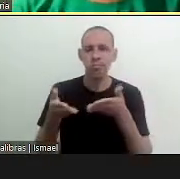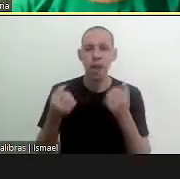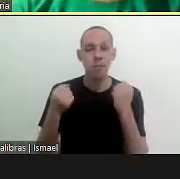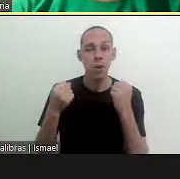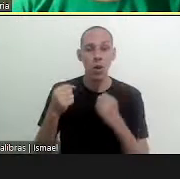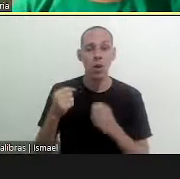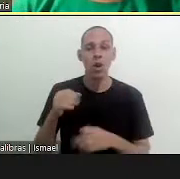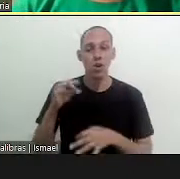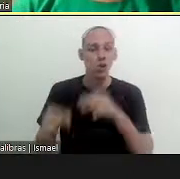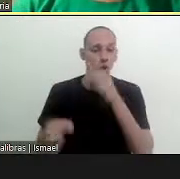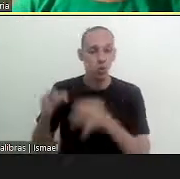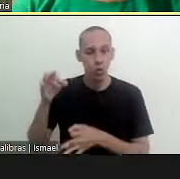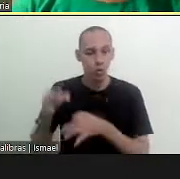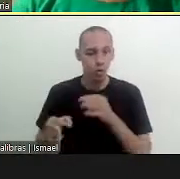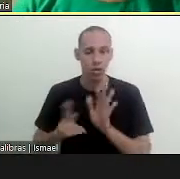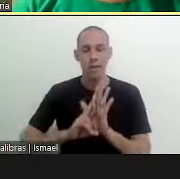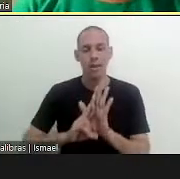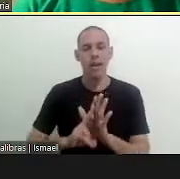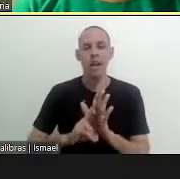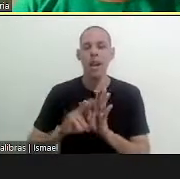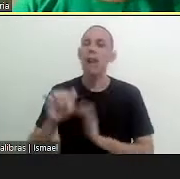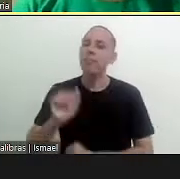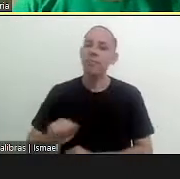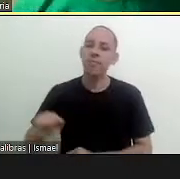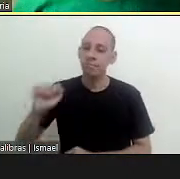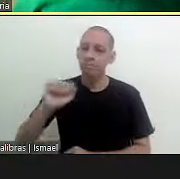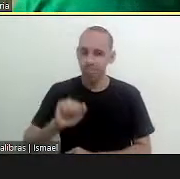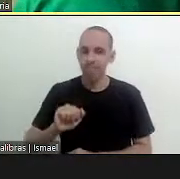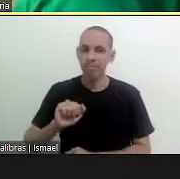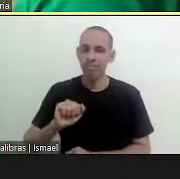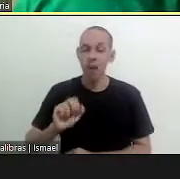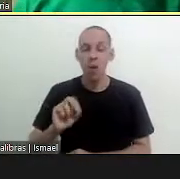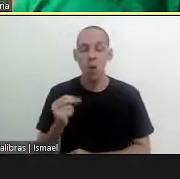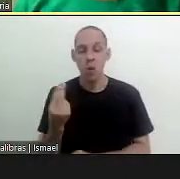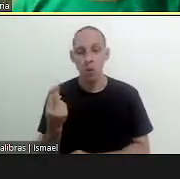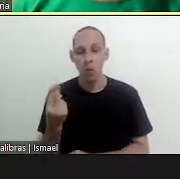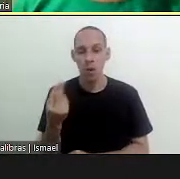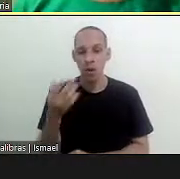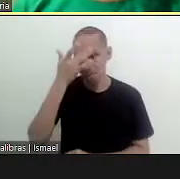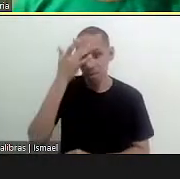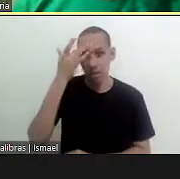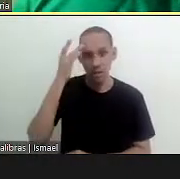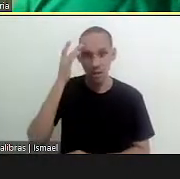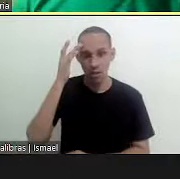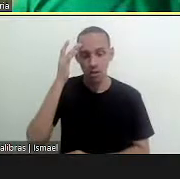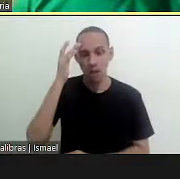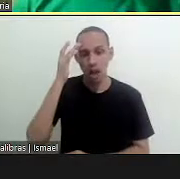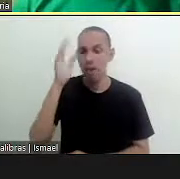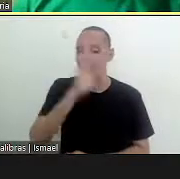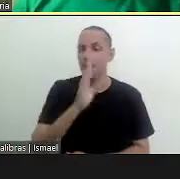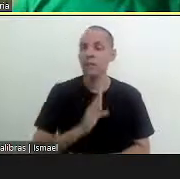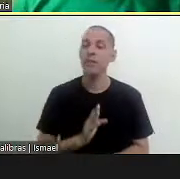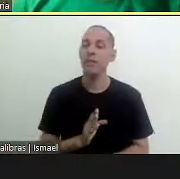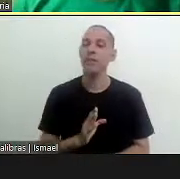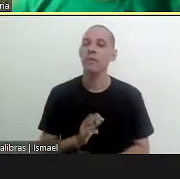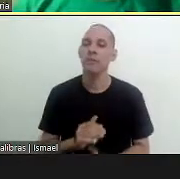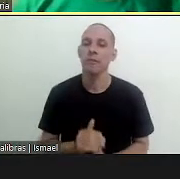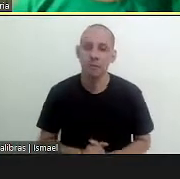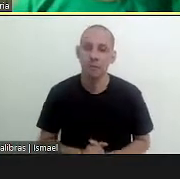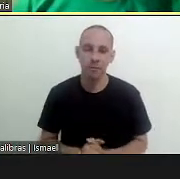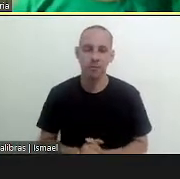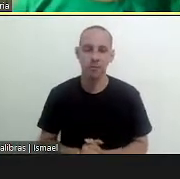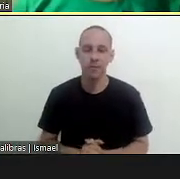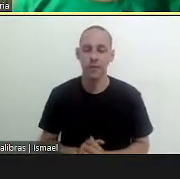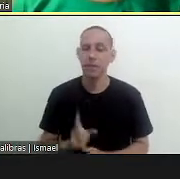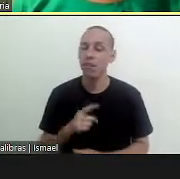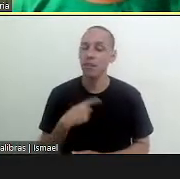a legal entity representing the association or it is someone who is brazilian